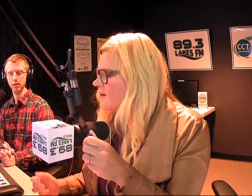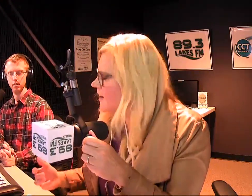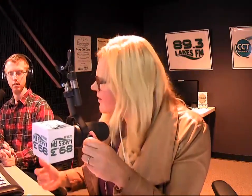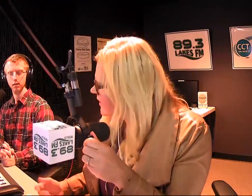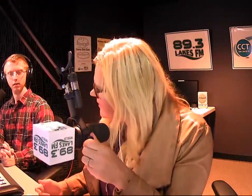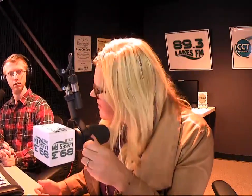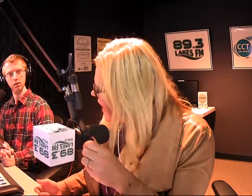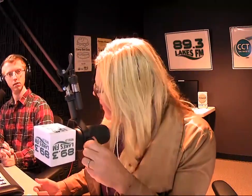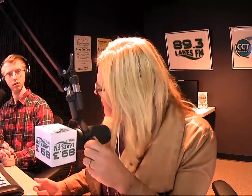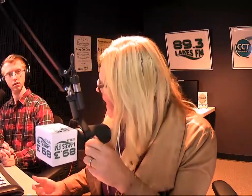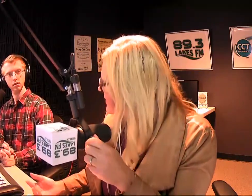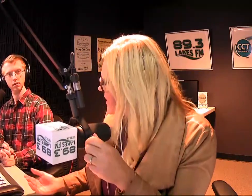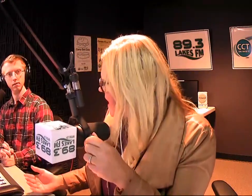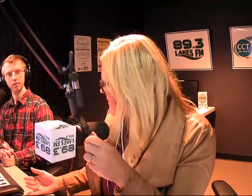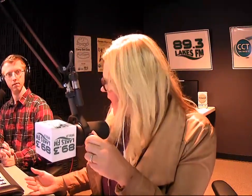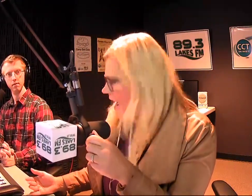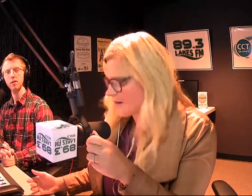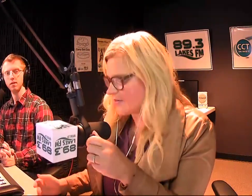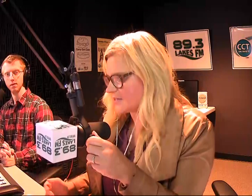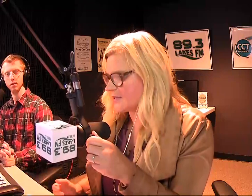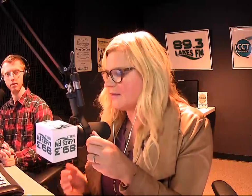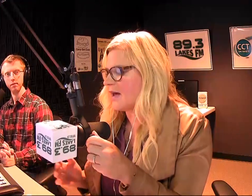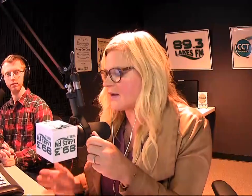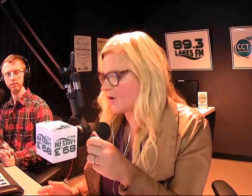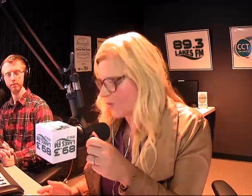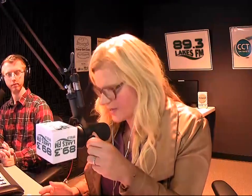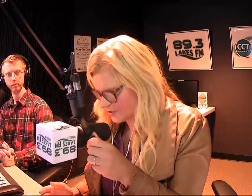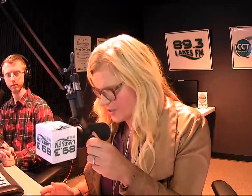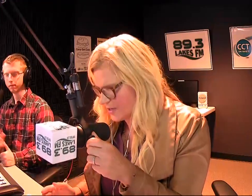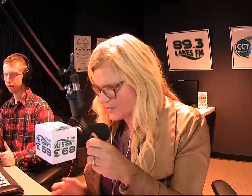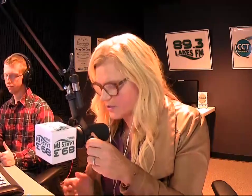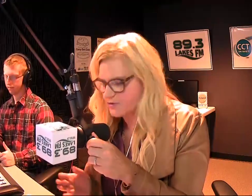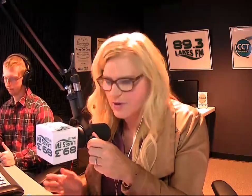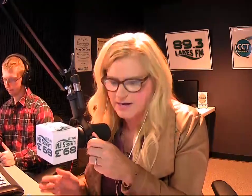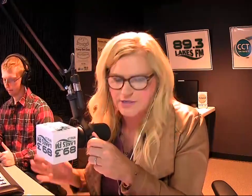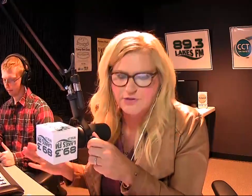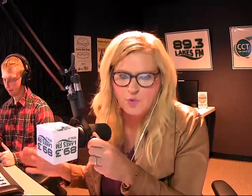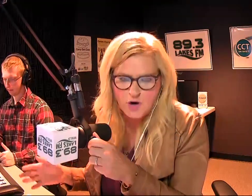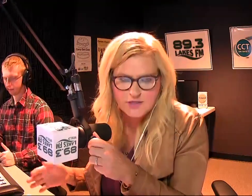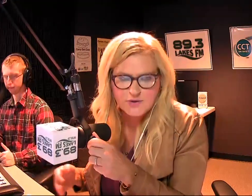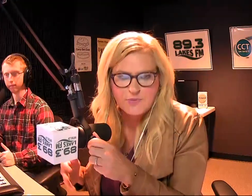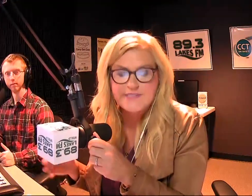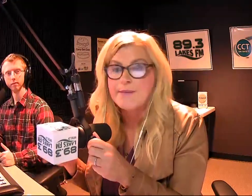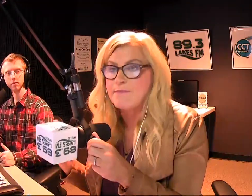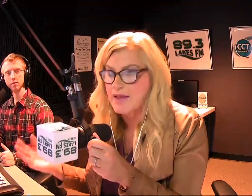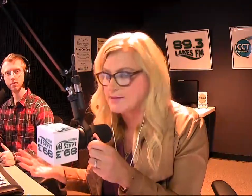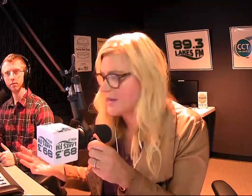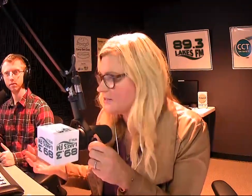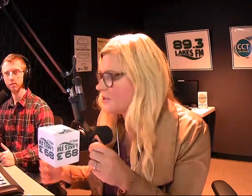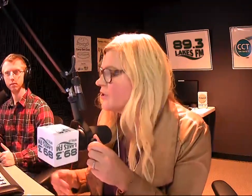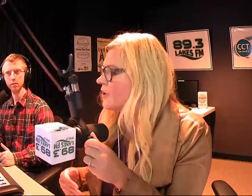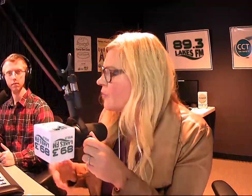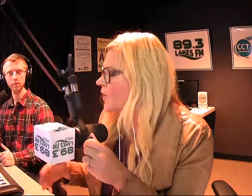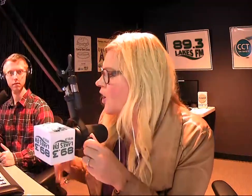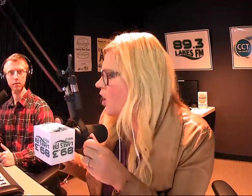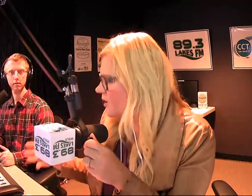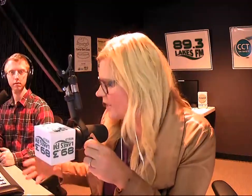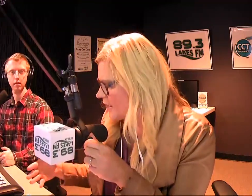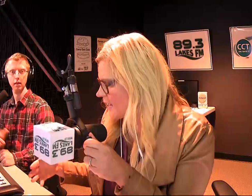not a lot coming out of this. A lot of the questions are directed towards her recent mandate